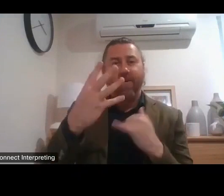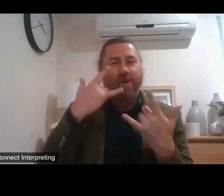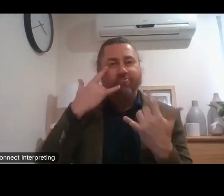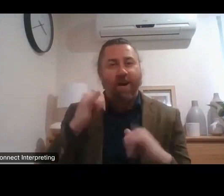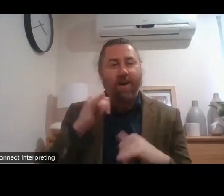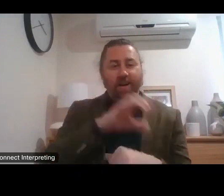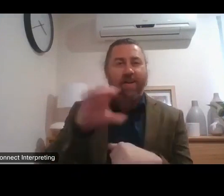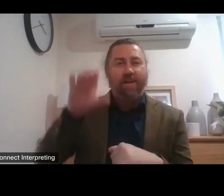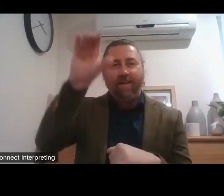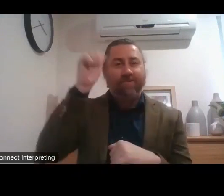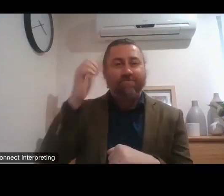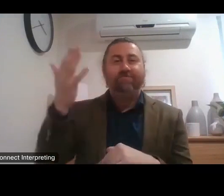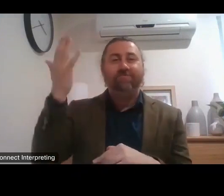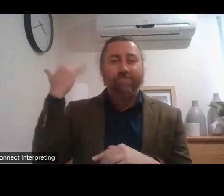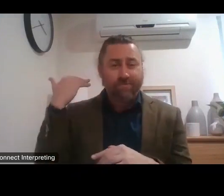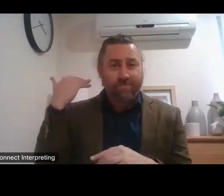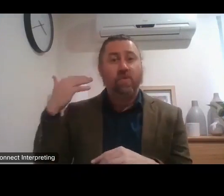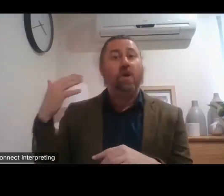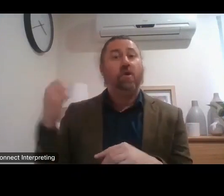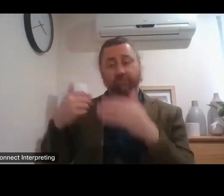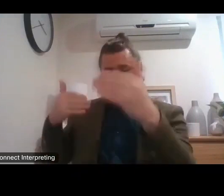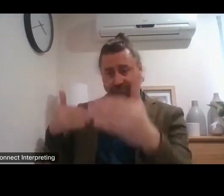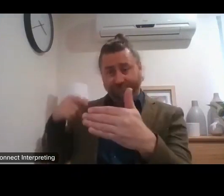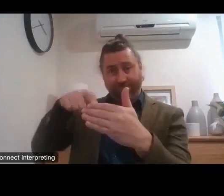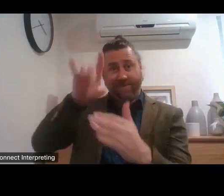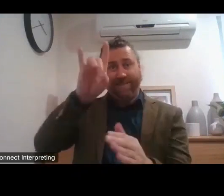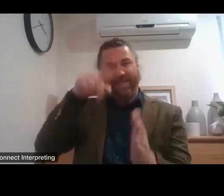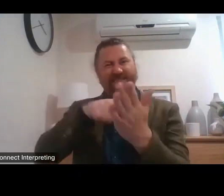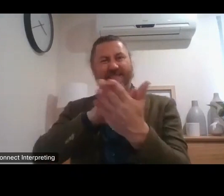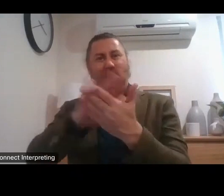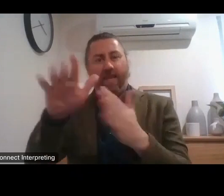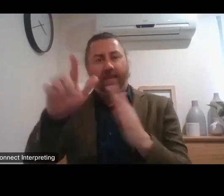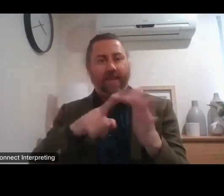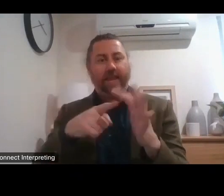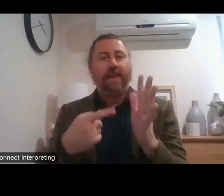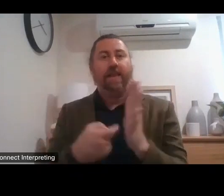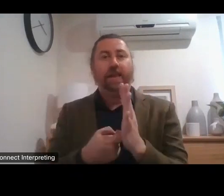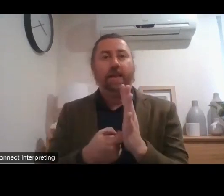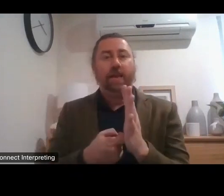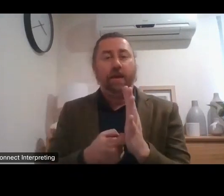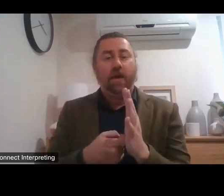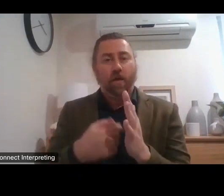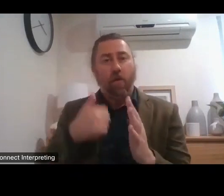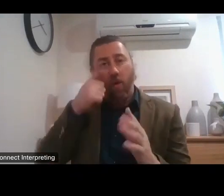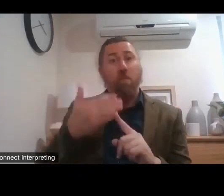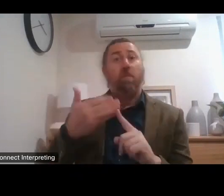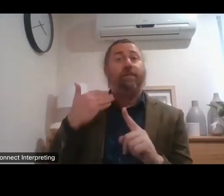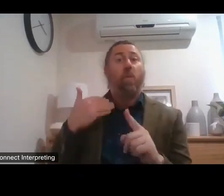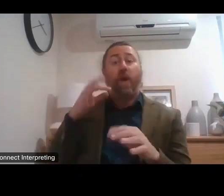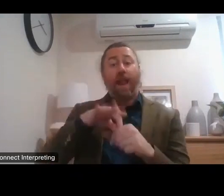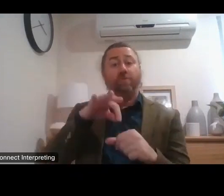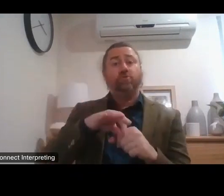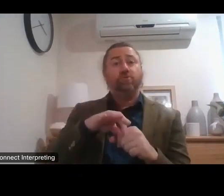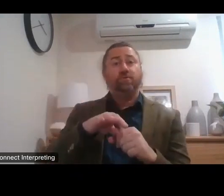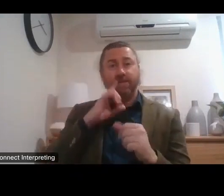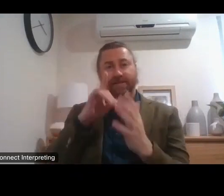The scheme was due to be reviewed at the 10-year mark. As part of our election policies before the last election, we said we would bring forward that review.